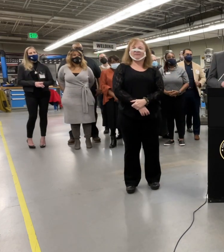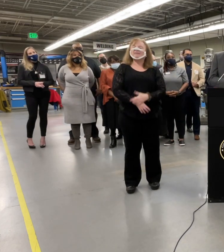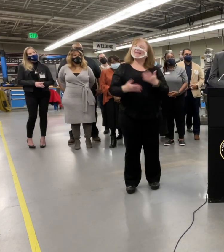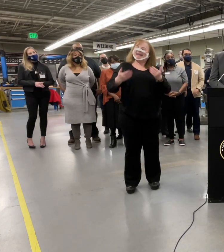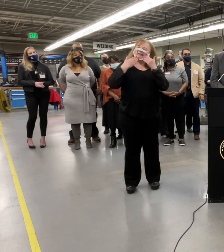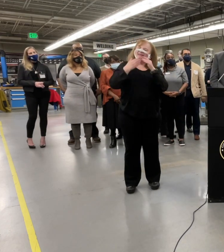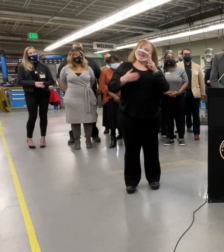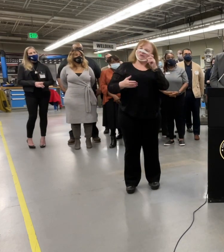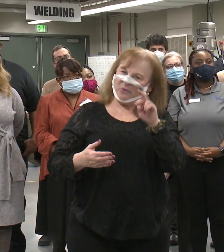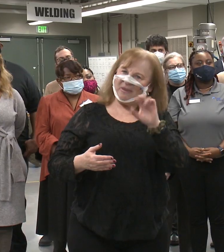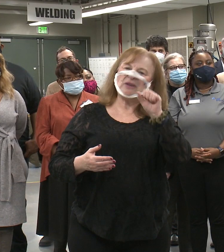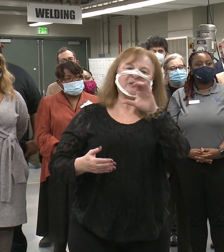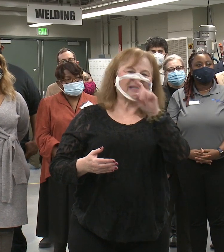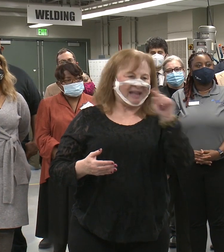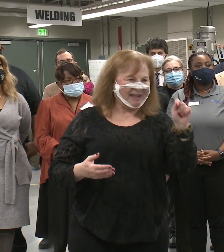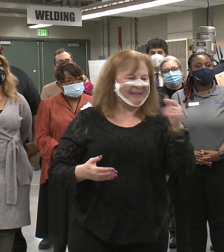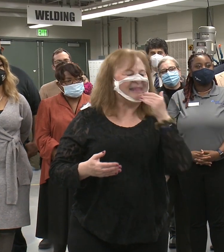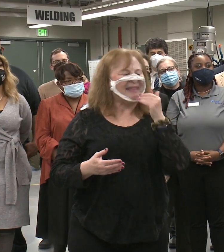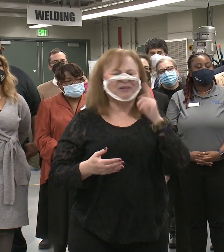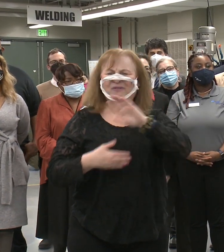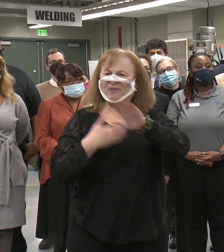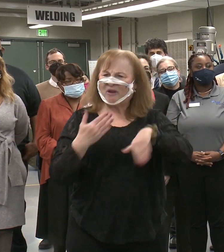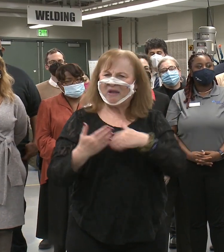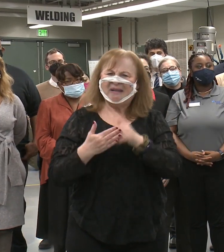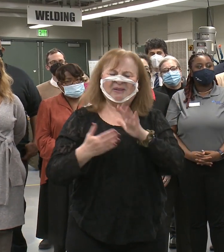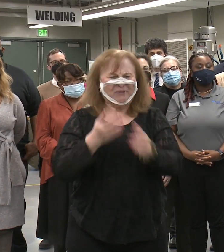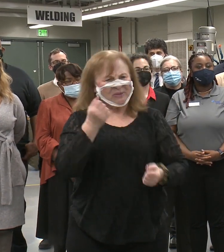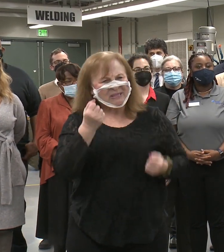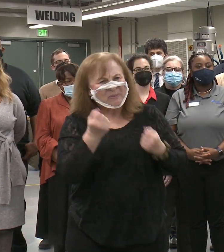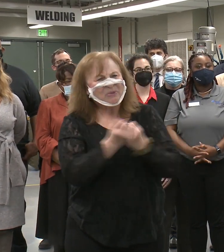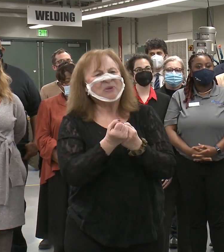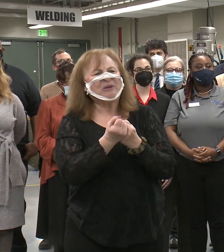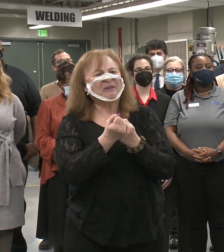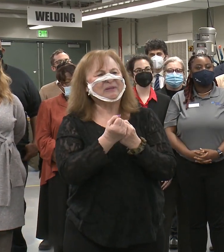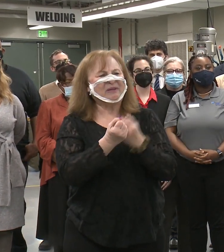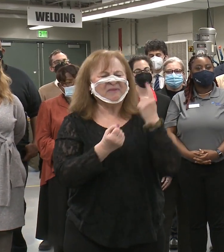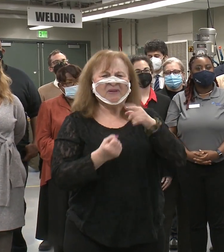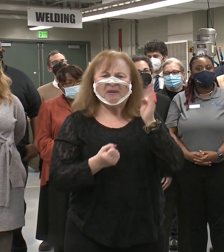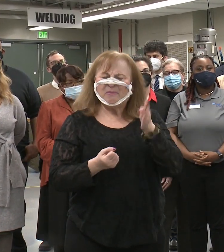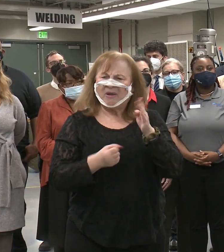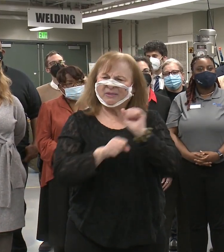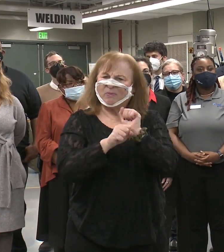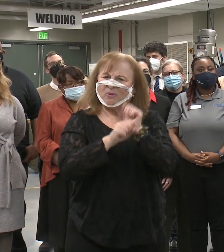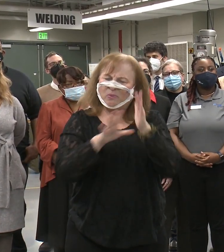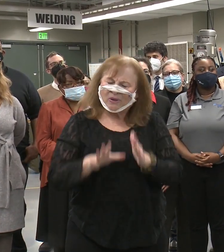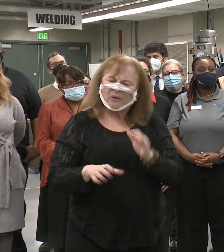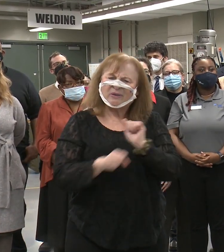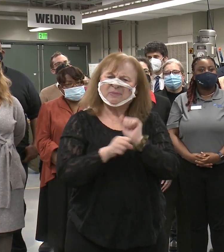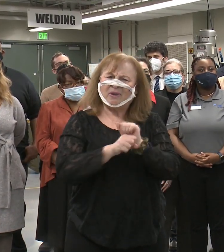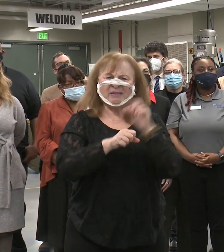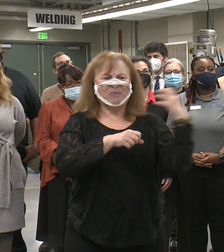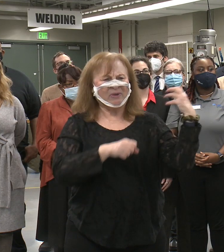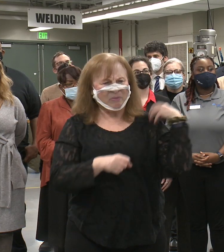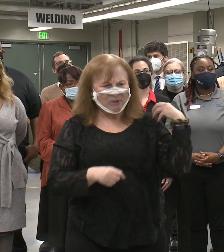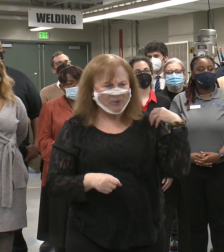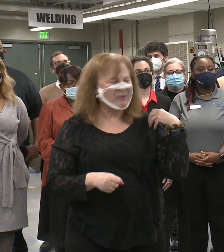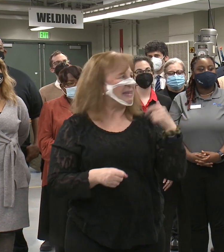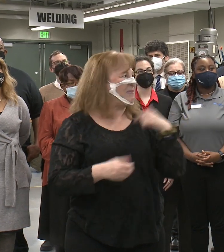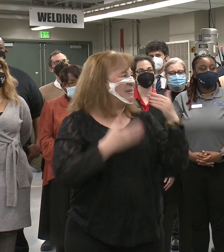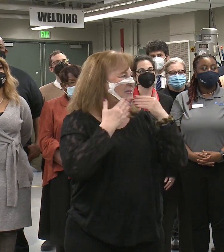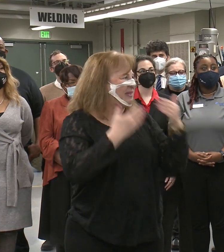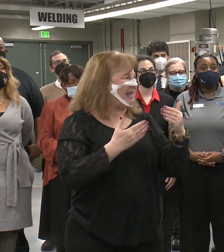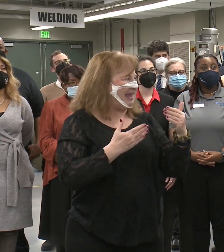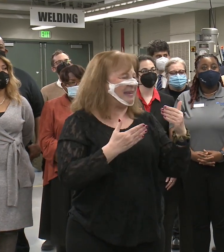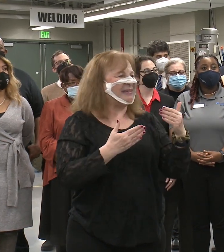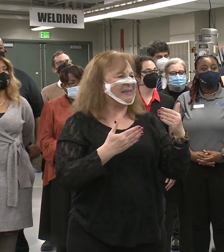Thank you, Mayor Scott. Thank you for all of your support for Baltimore workers and Baltimore employers. I want to